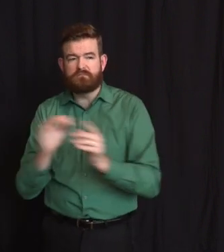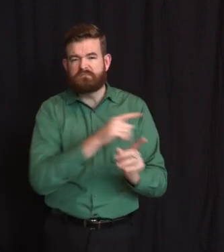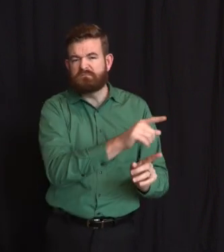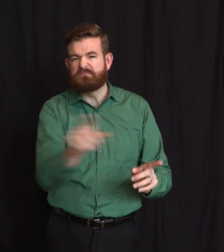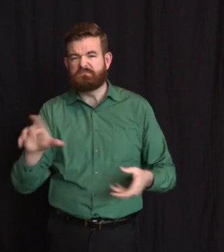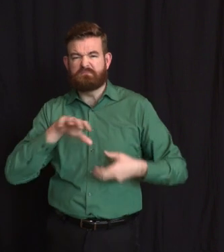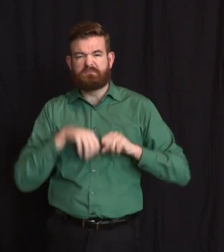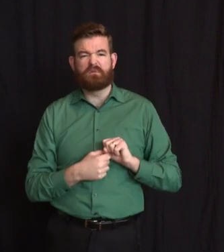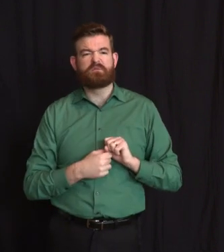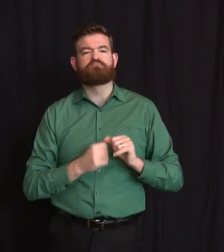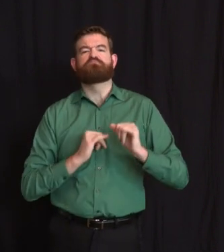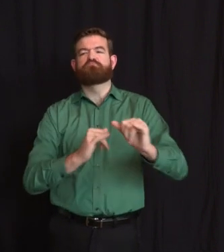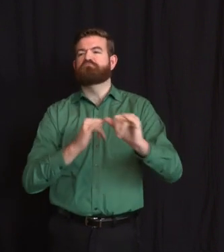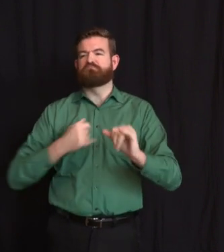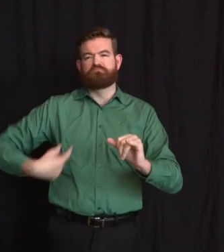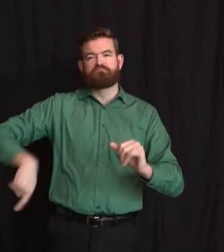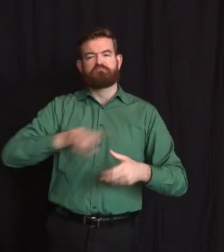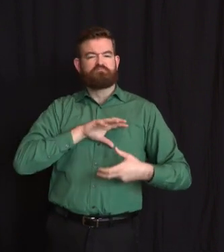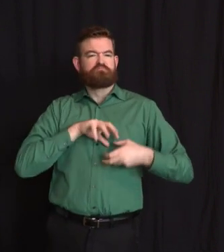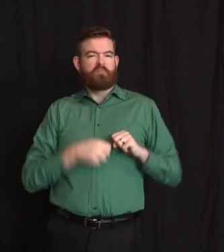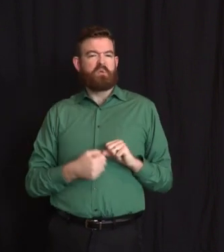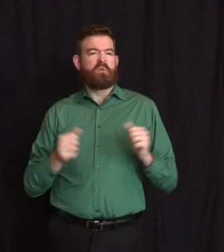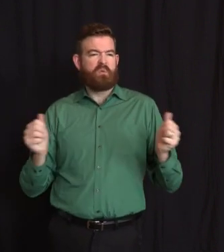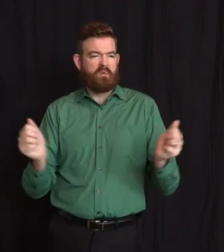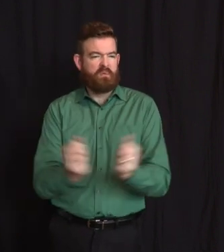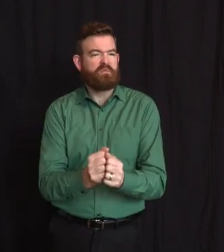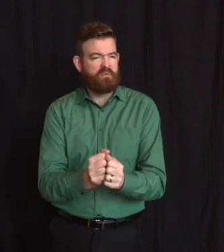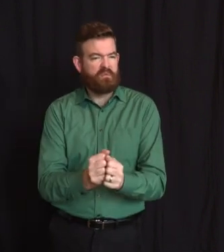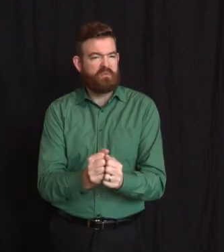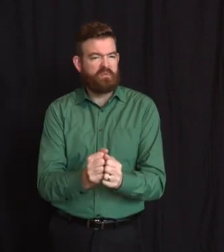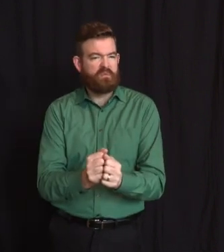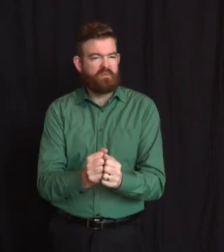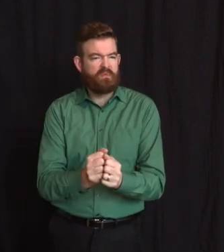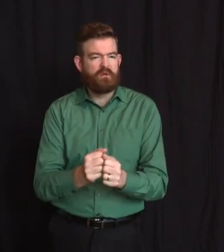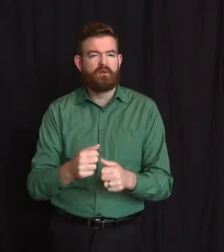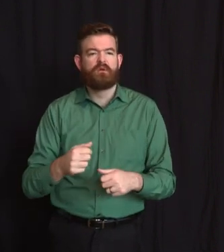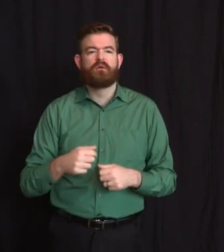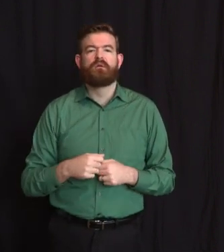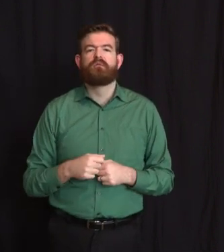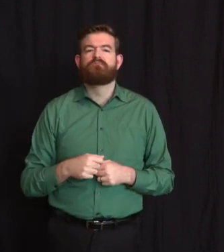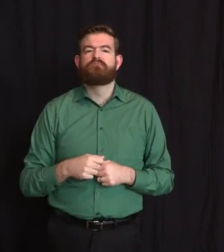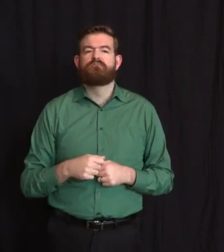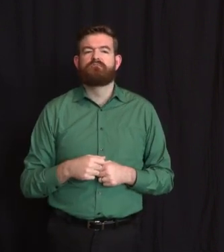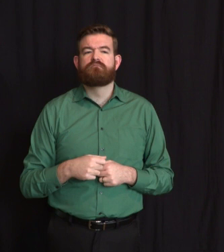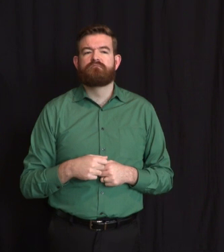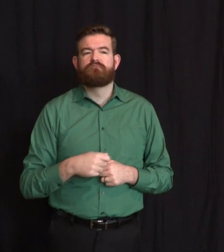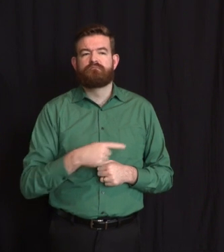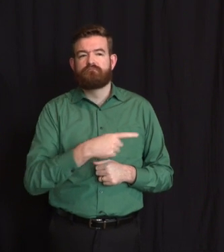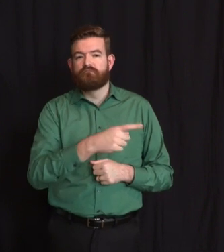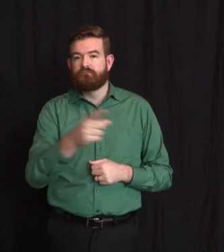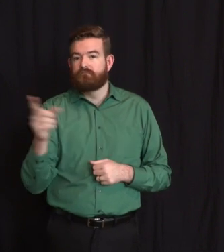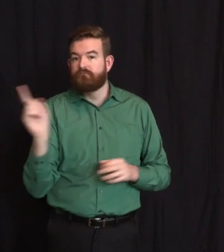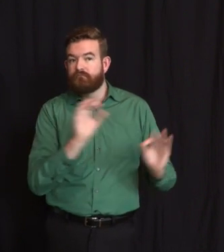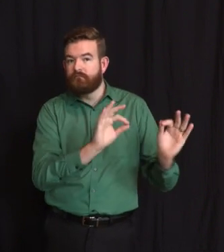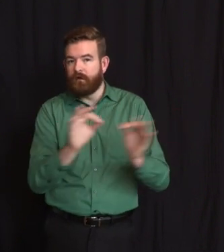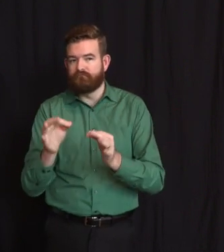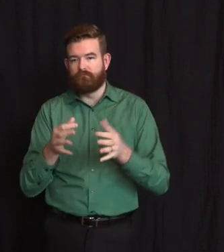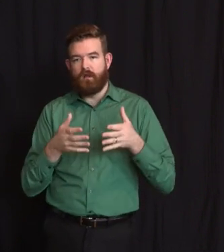us to remember their loved ones here in this platform. Telling these stories is never easy, but I do hope that by sharing them